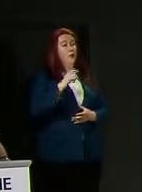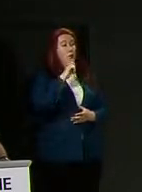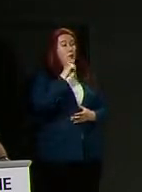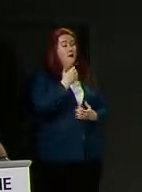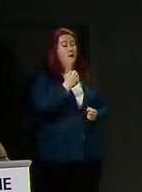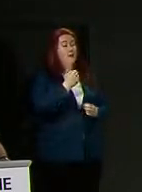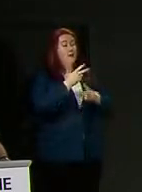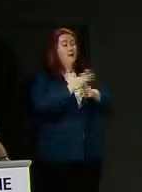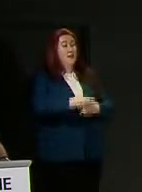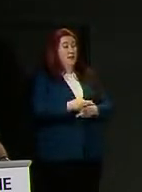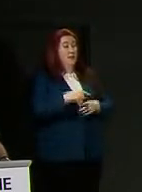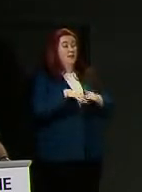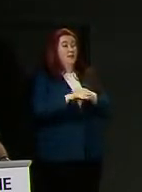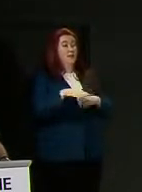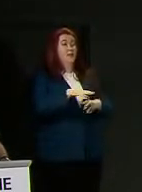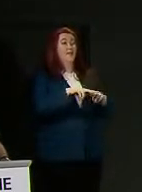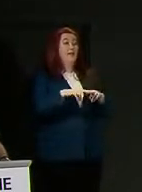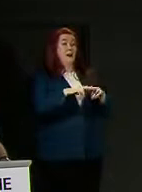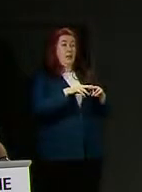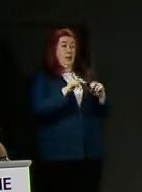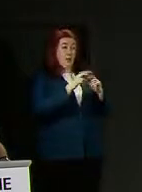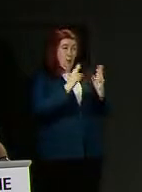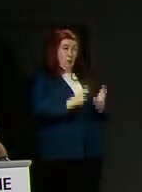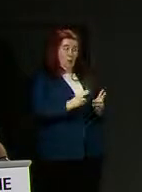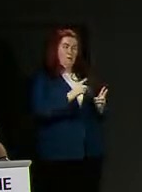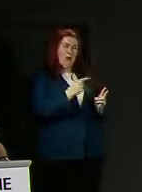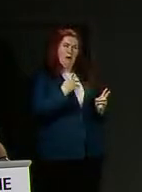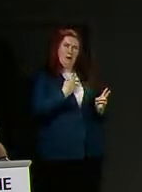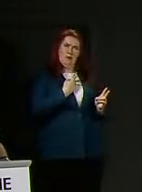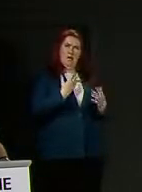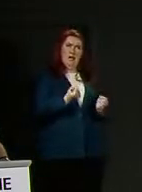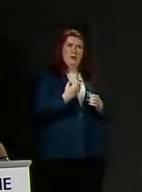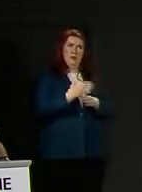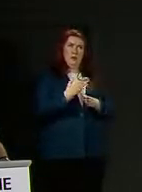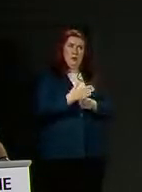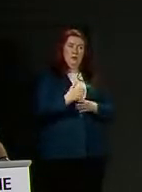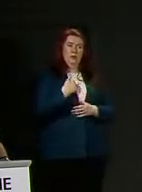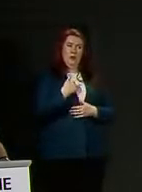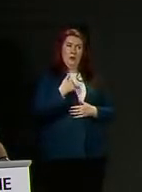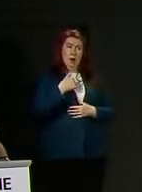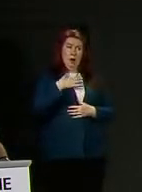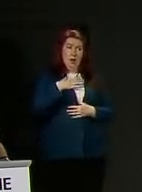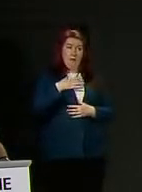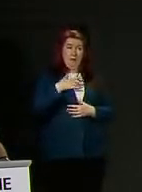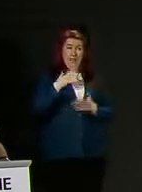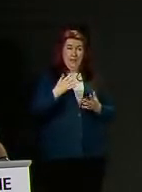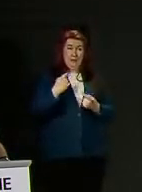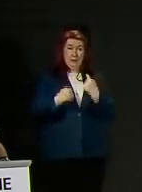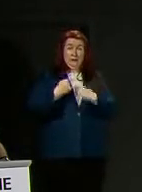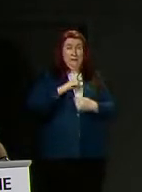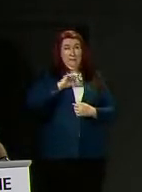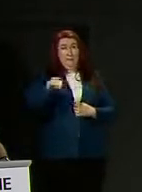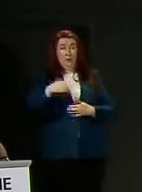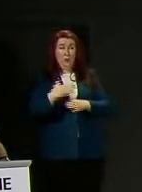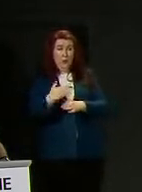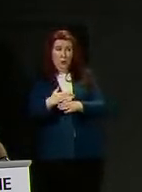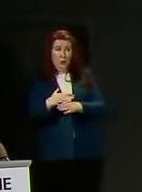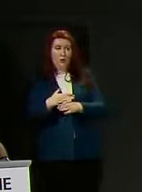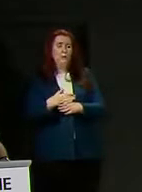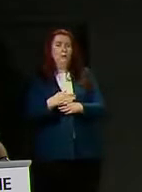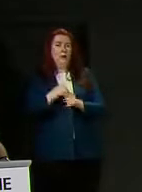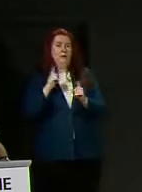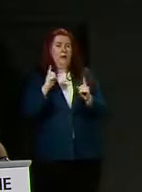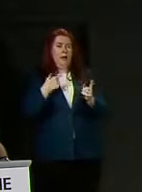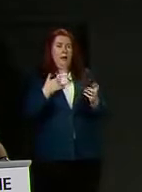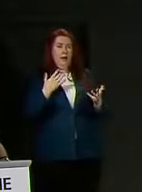you back to an unsafe workplace but you can't get home care support that's safe against coronavirus and you're forced to make a